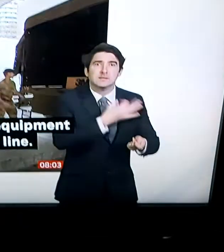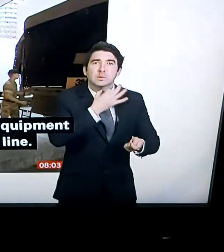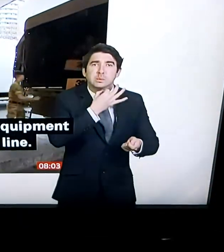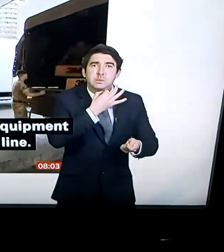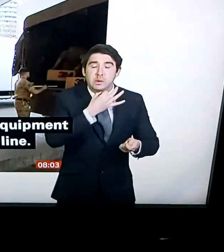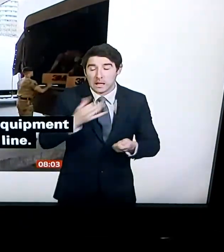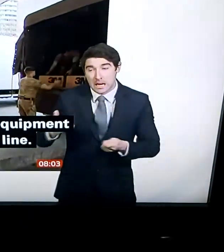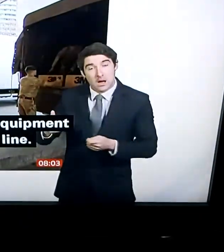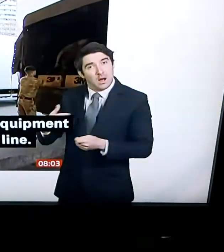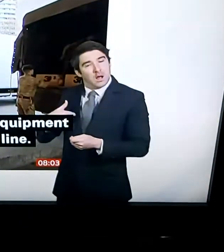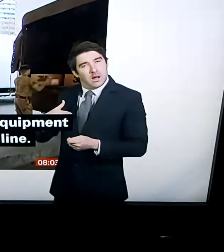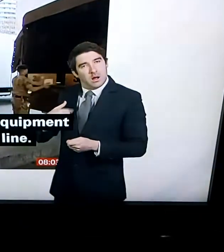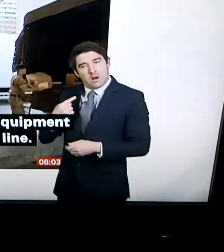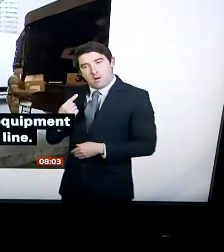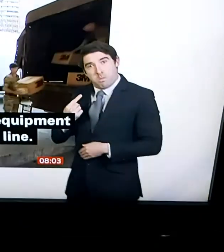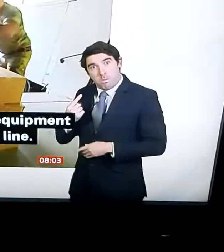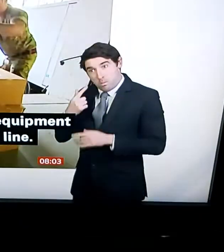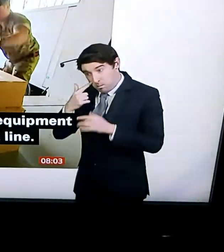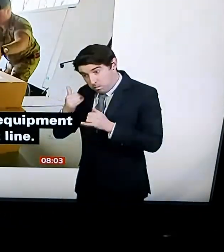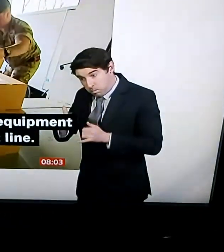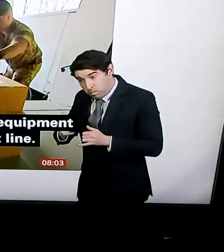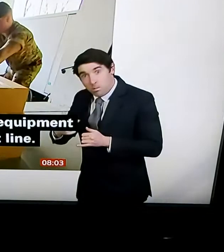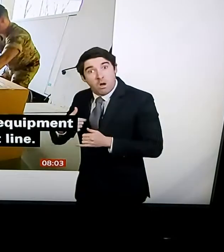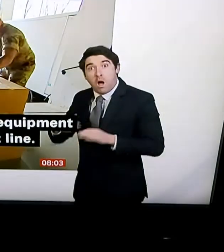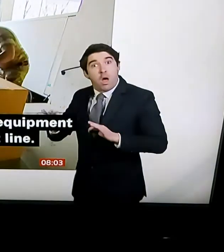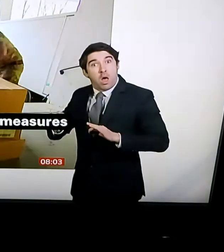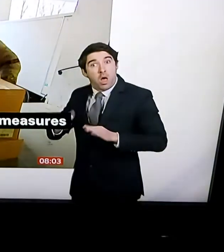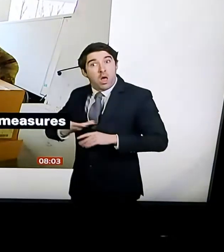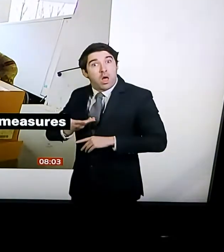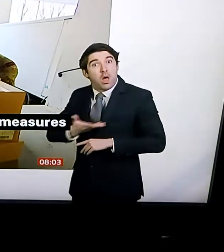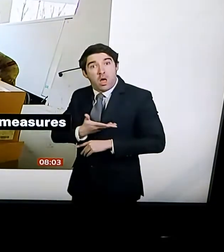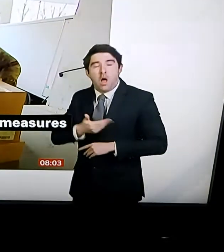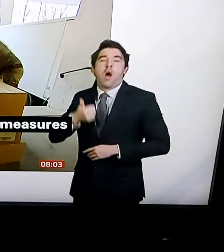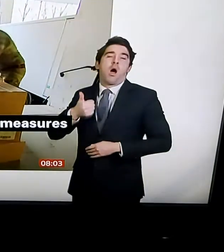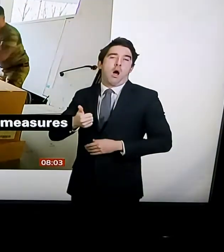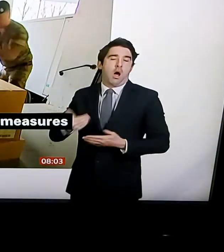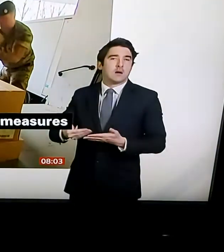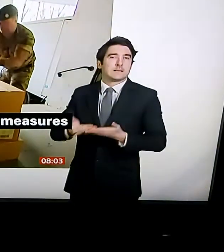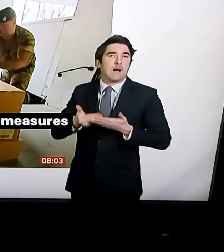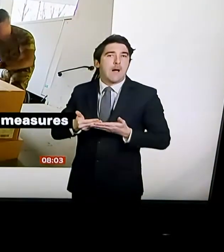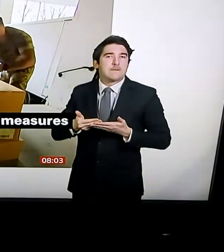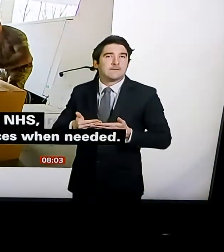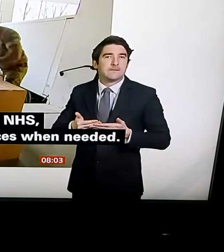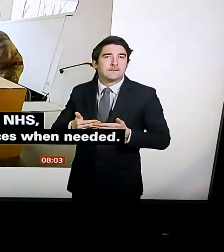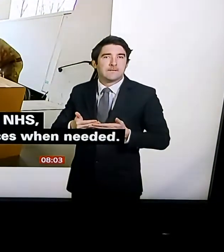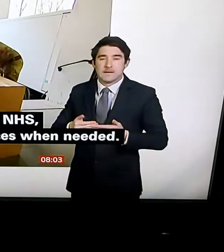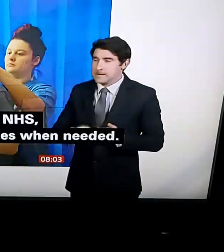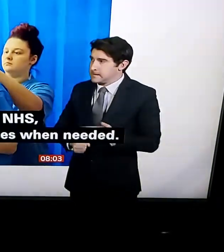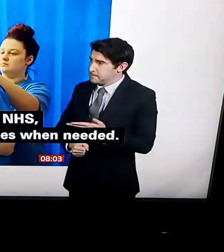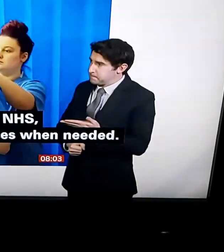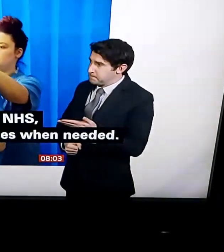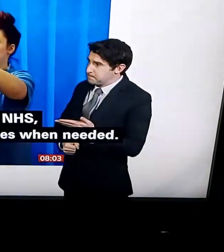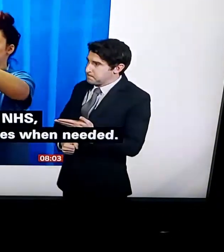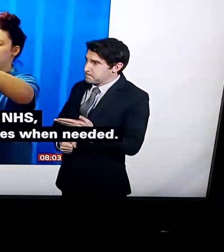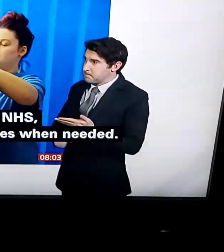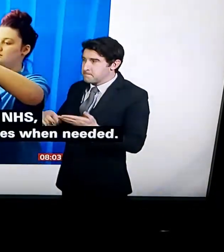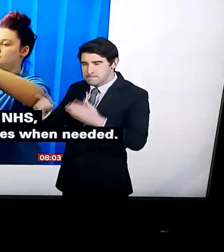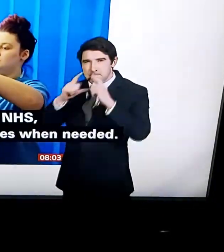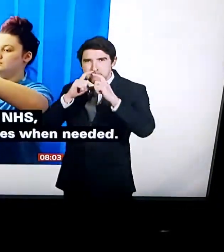Downing Street says measures are in place to keep supplies going to the NHS using the armed forces when needed. The Scottish government says